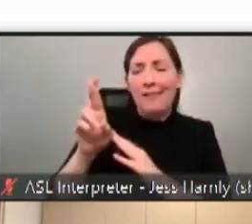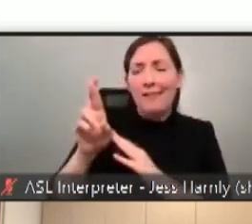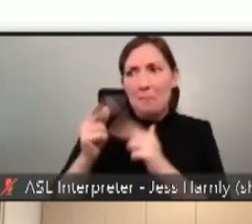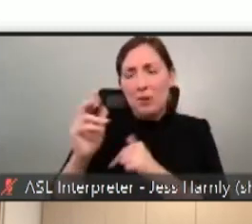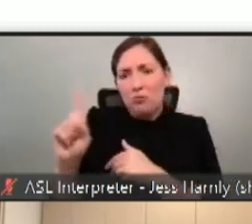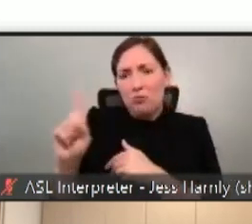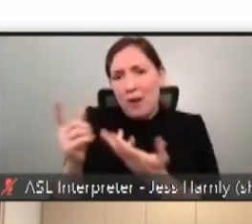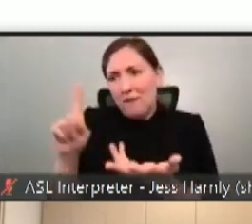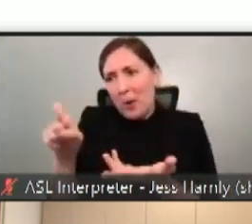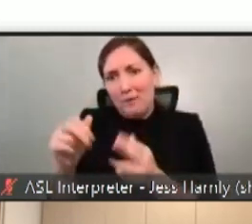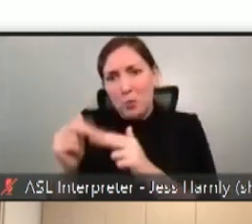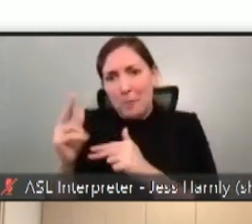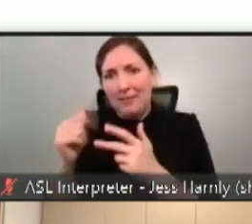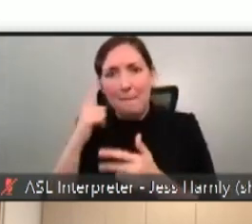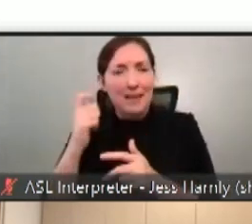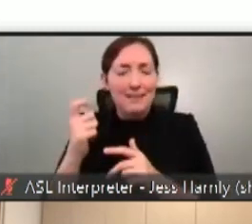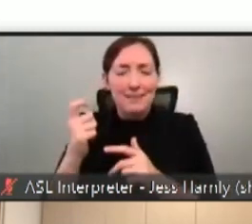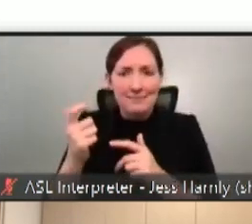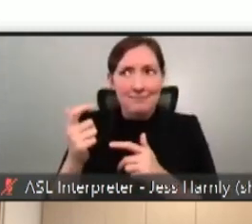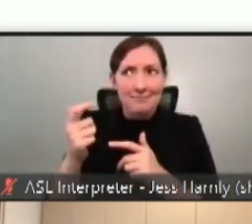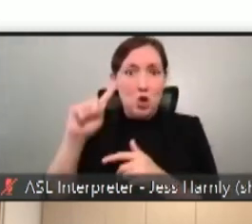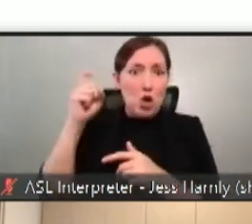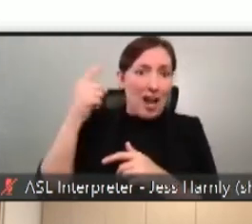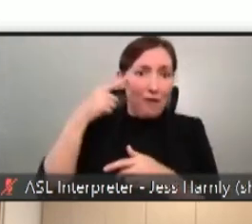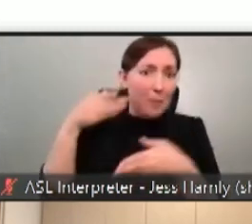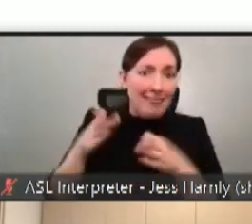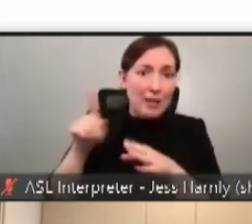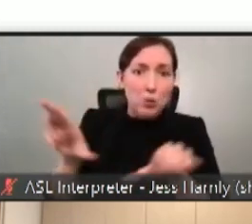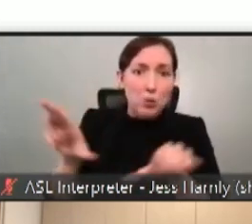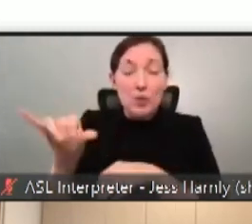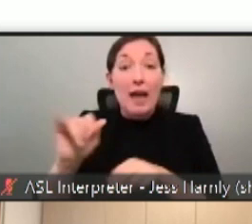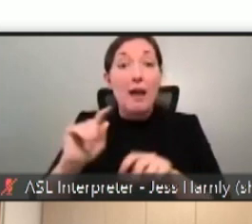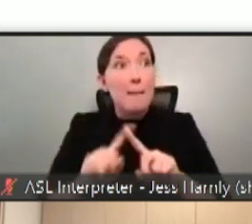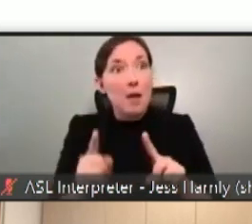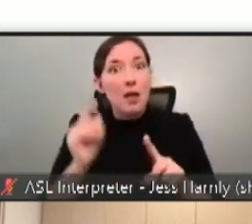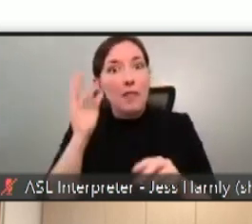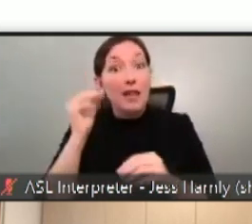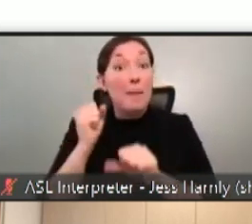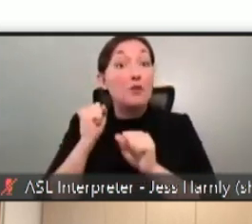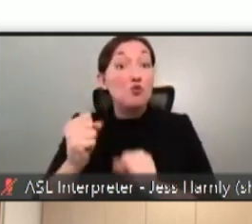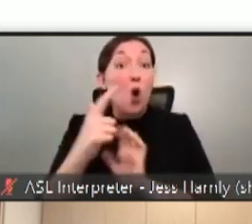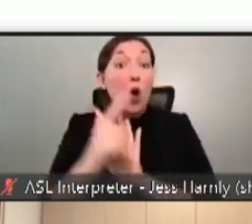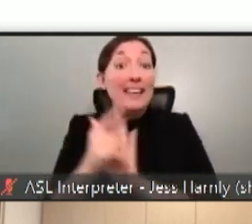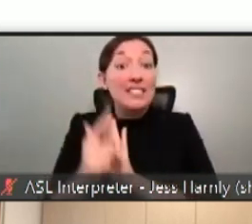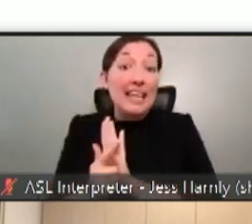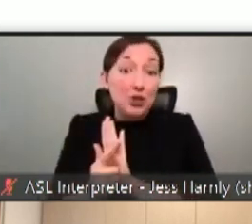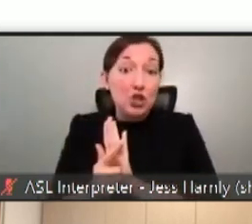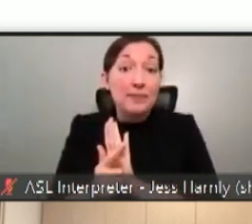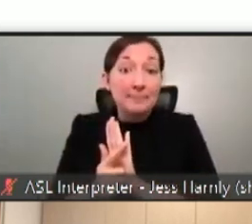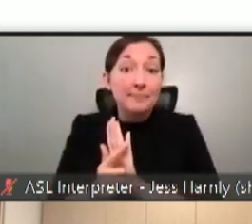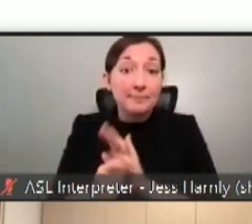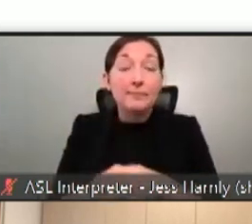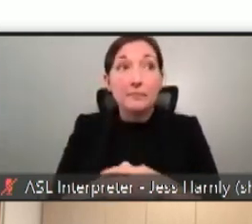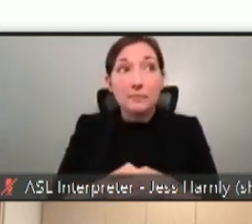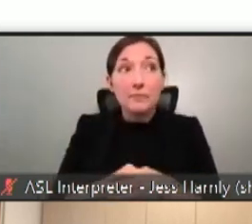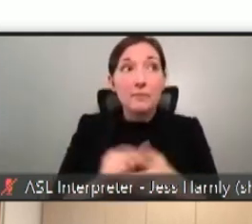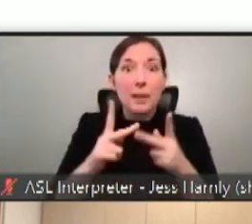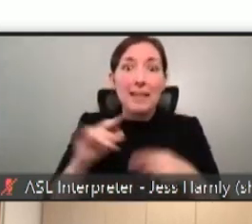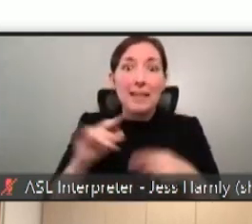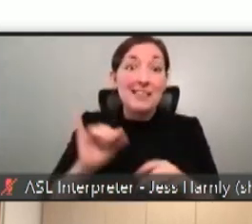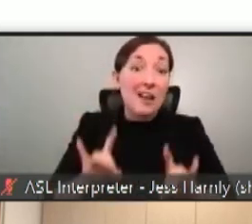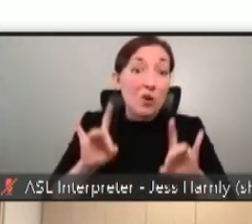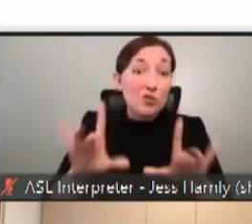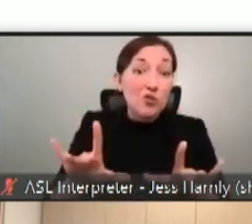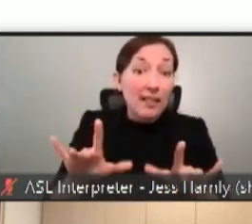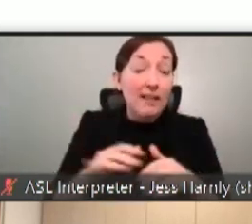because your legislation allows you to do that. When you think about human systems, you want to think about strong legislation. And places like Australia